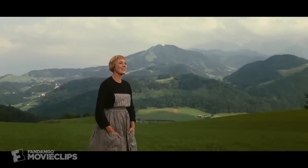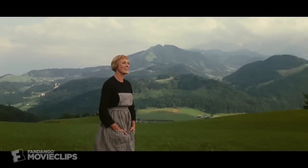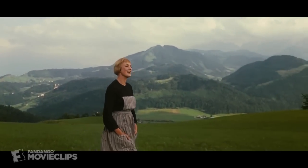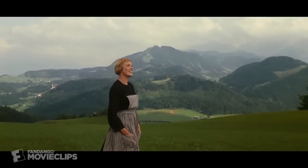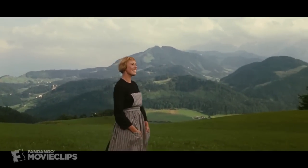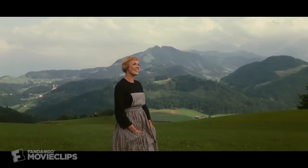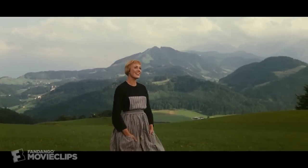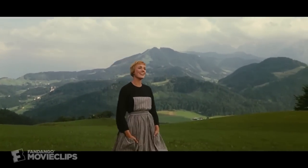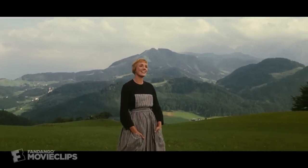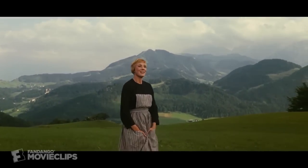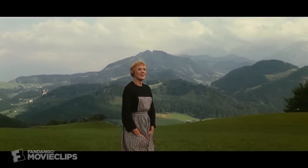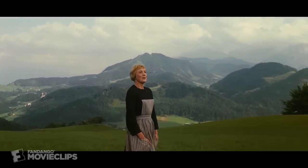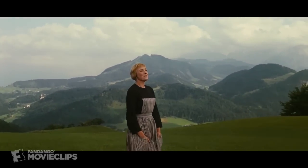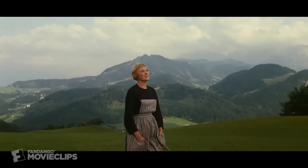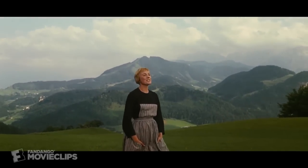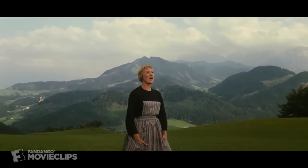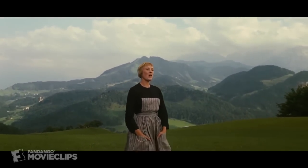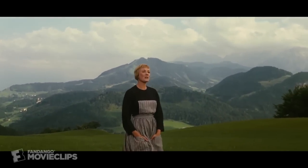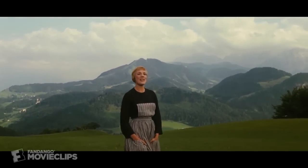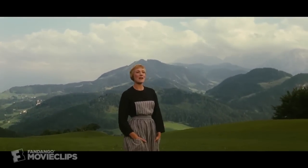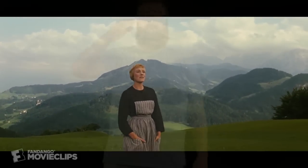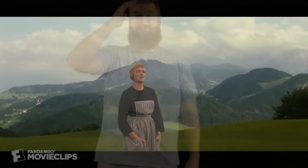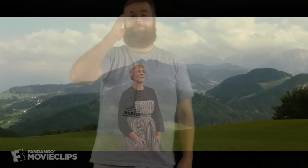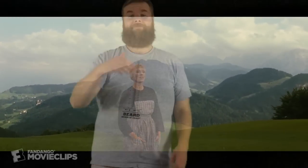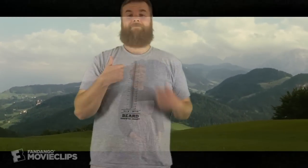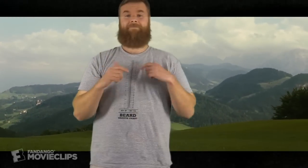with songs they have sung.